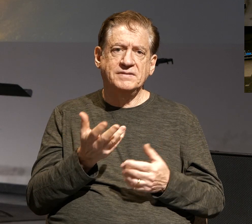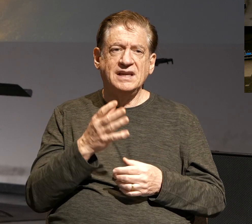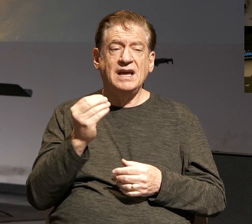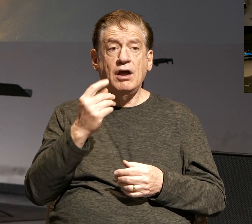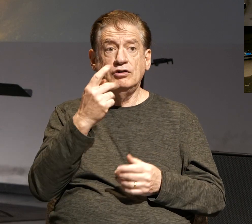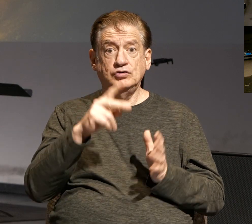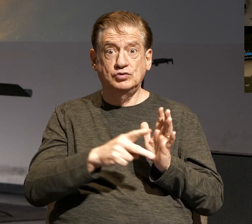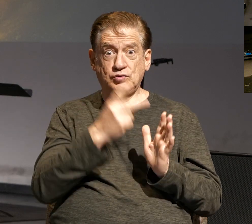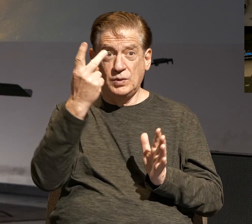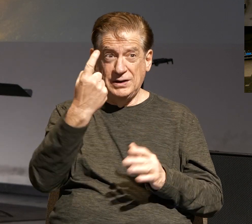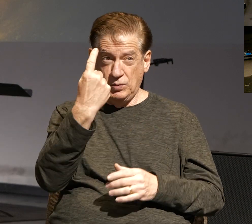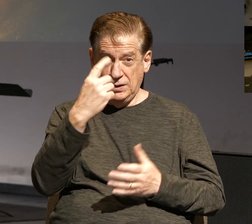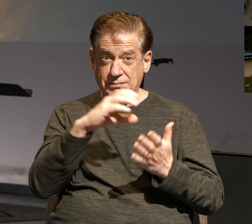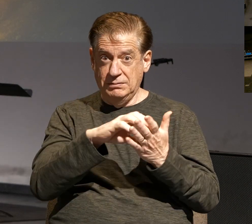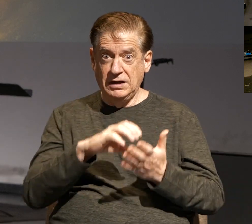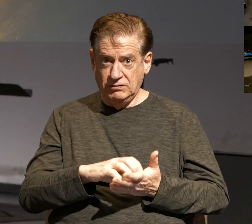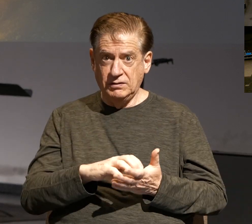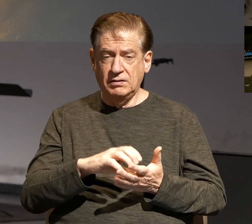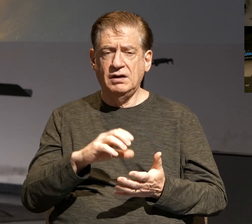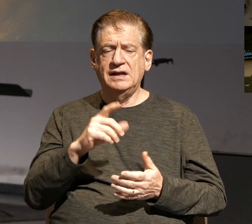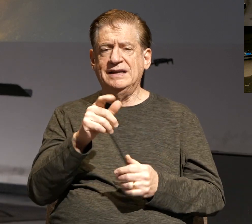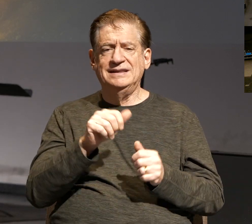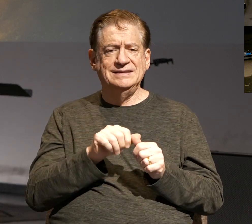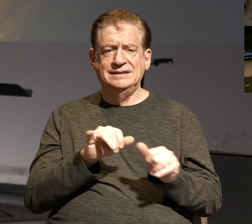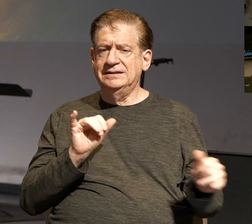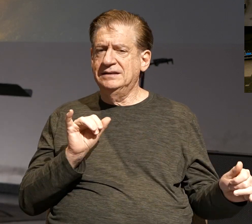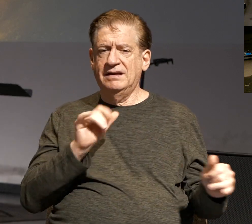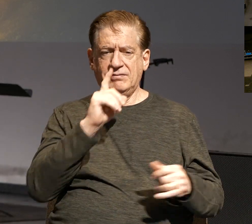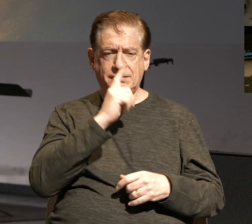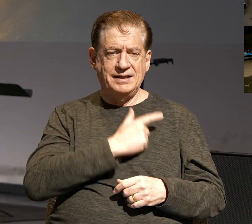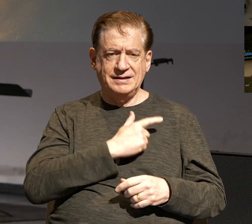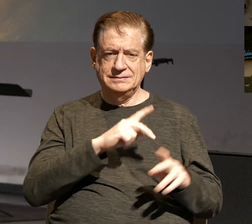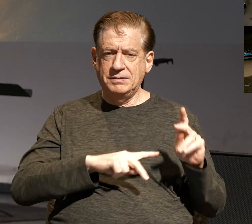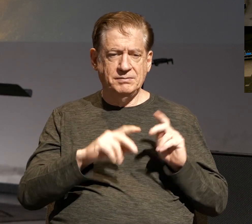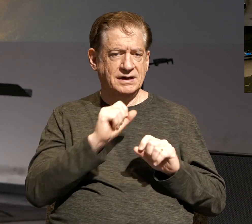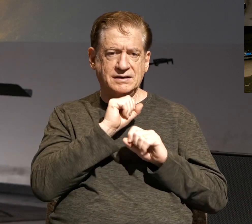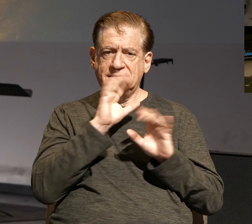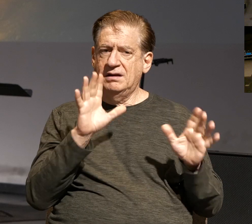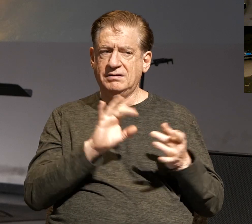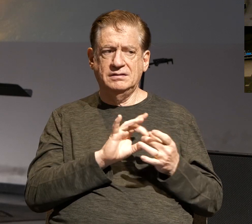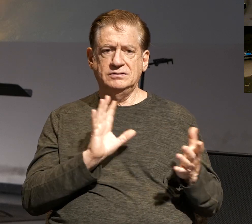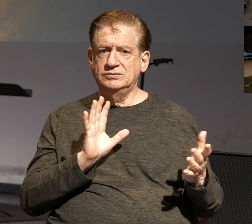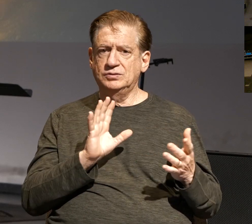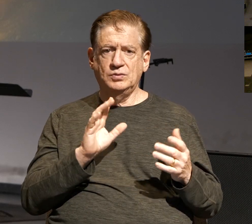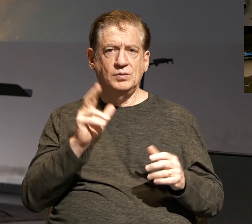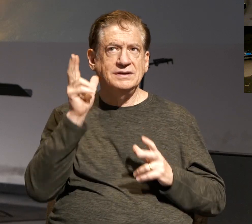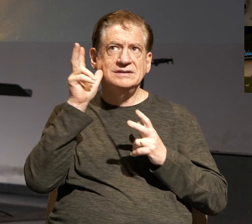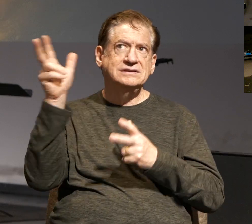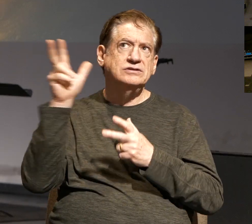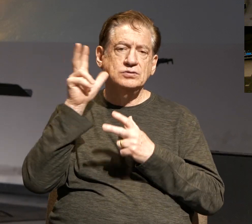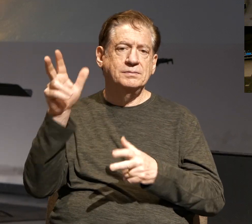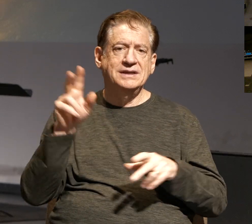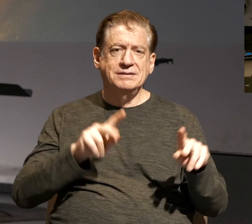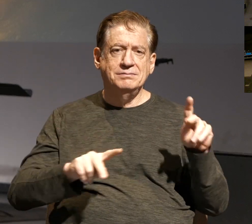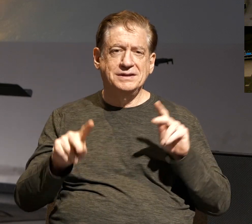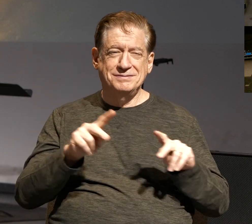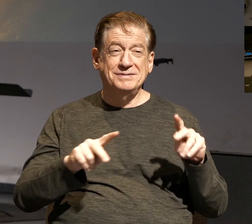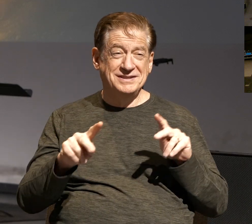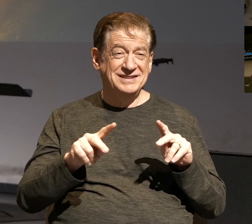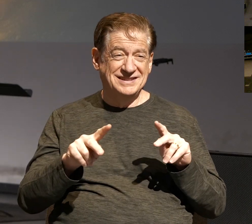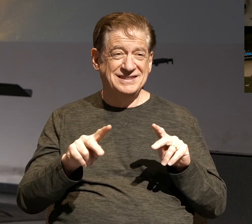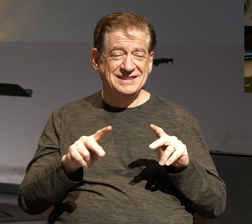in one paragraph, Paul says to keep away from lazy people and have nothing to do with disobedient people. Now,